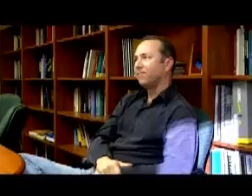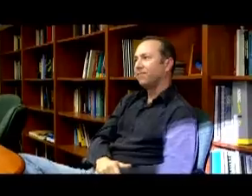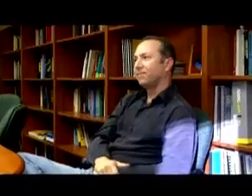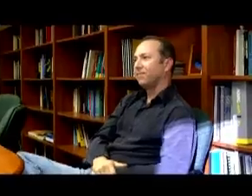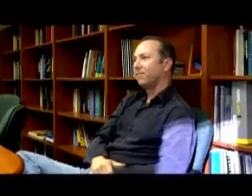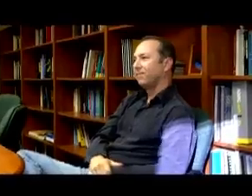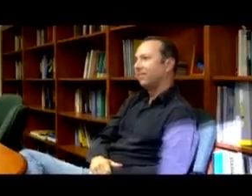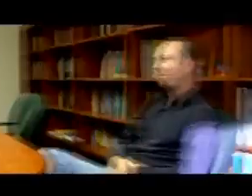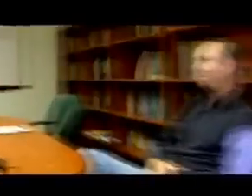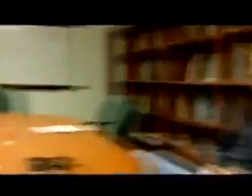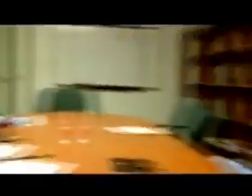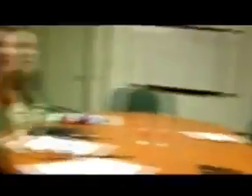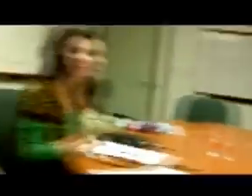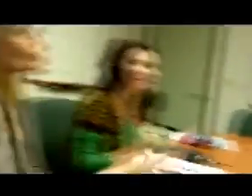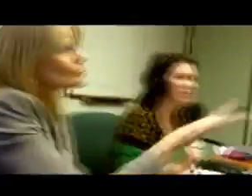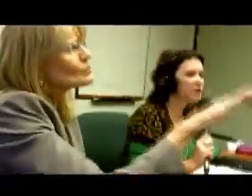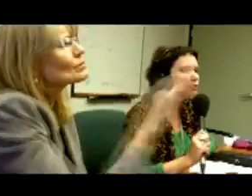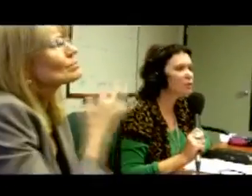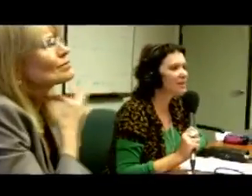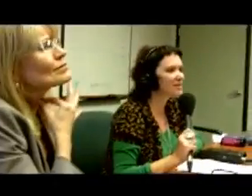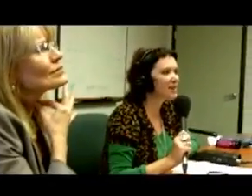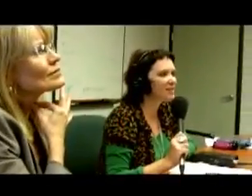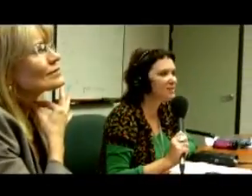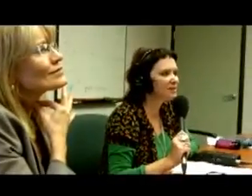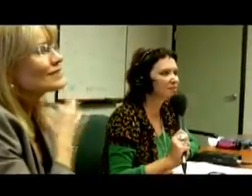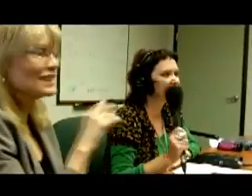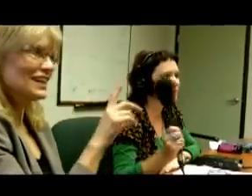can contribute. Did you imagine that you would be a scientist?